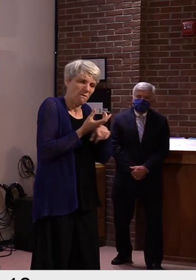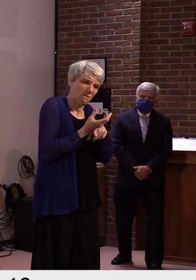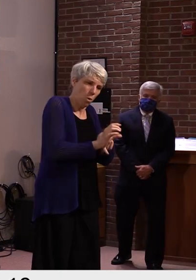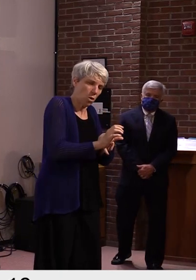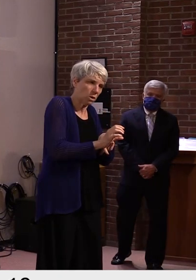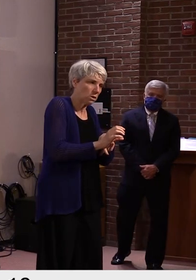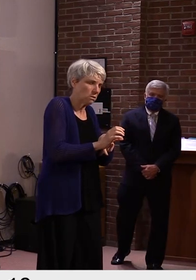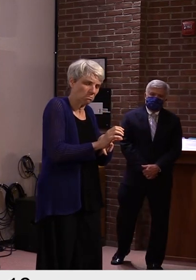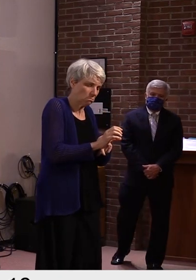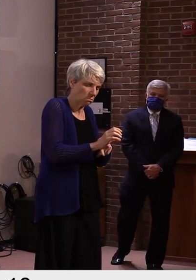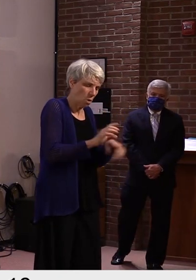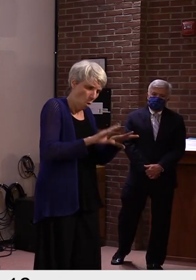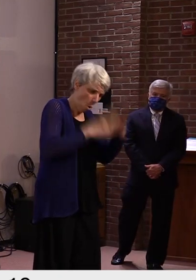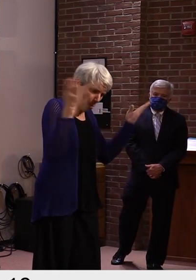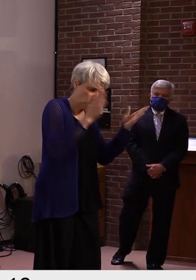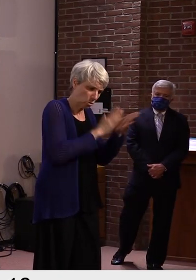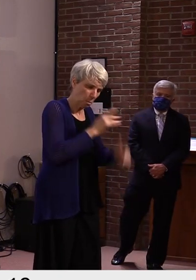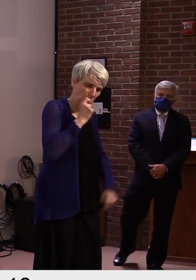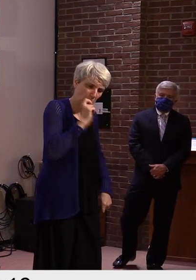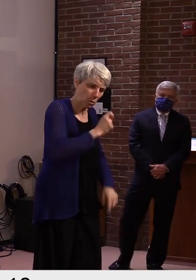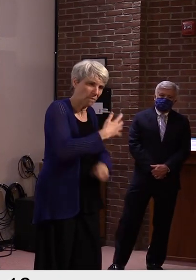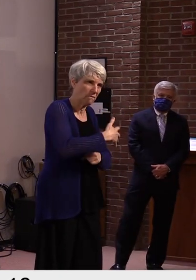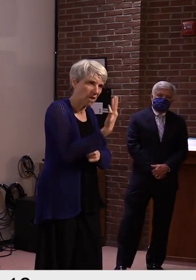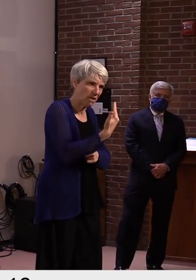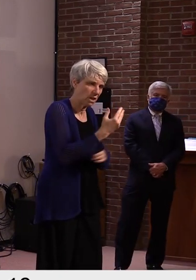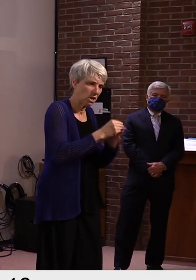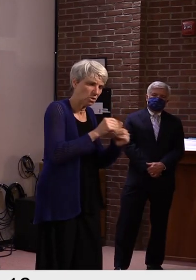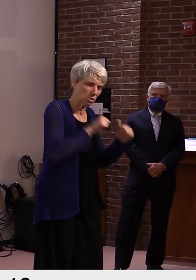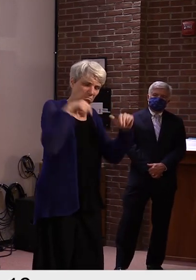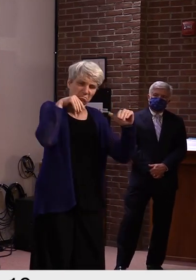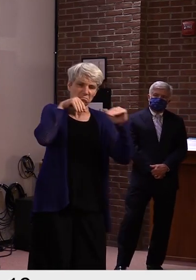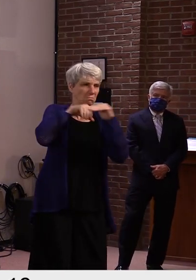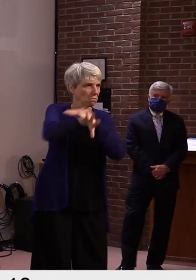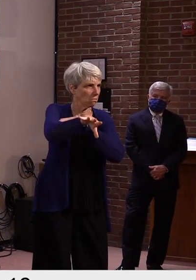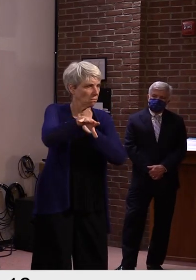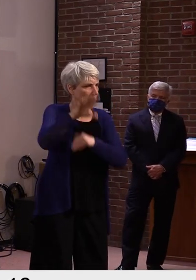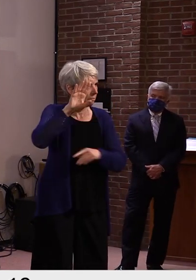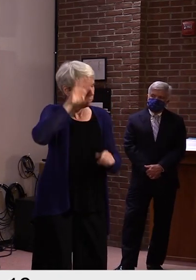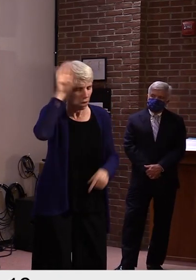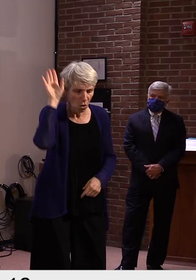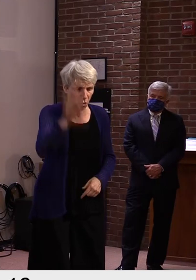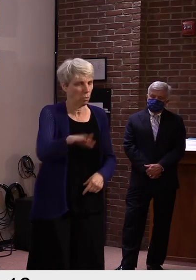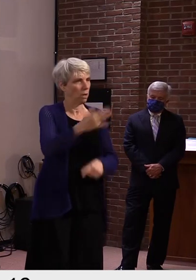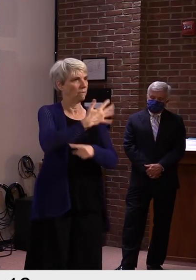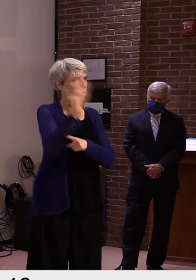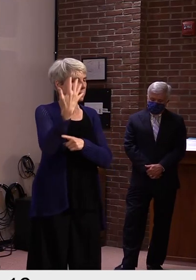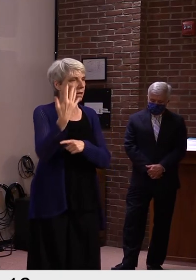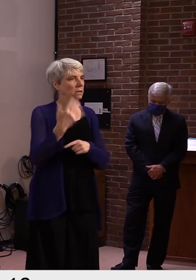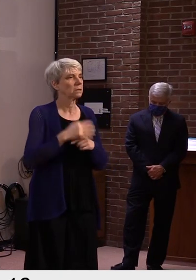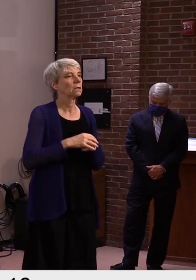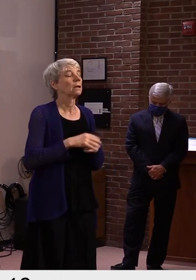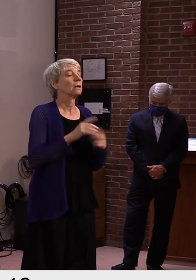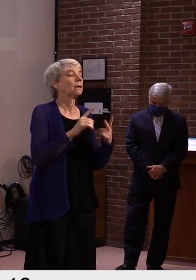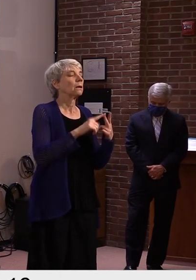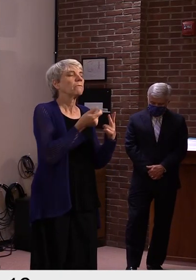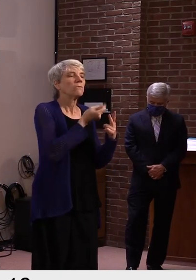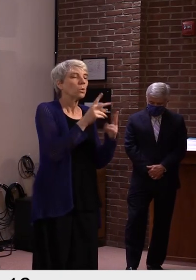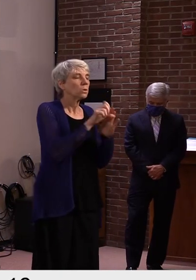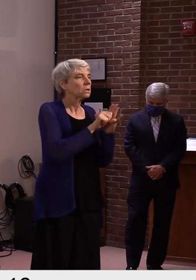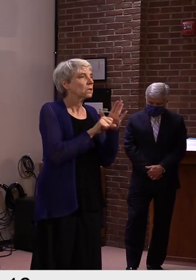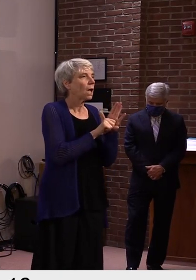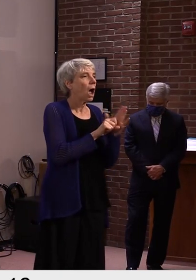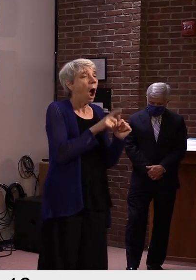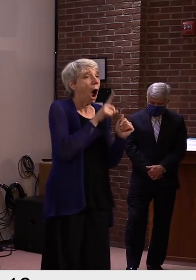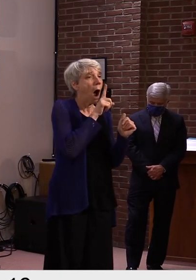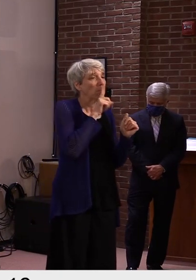There have been states who haven't mandated masks in school situations, which we have.